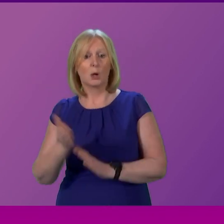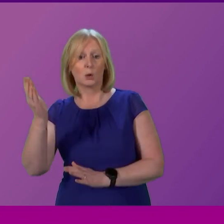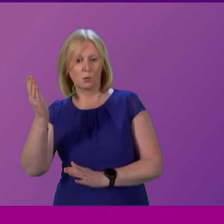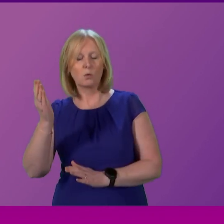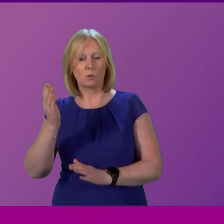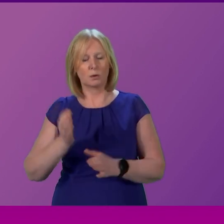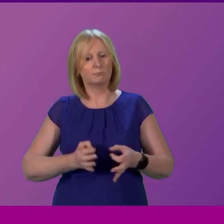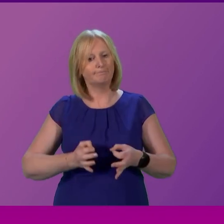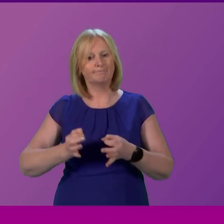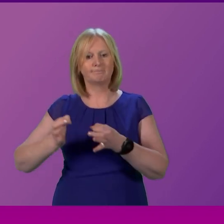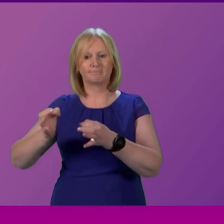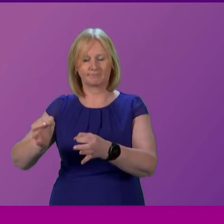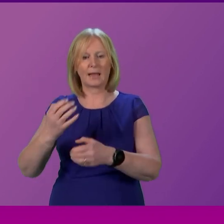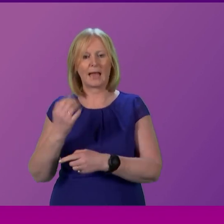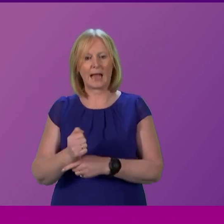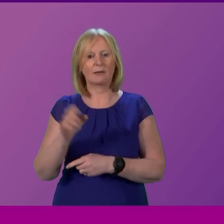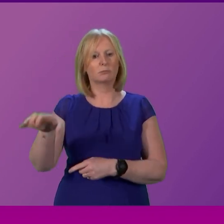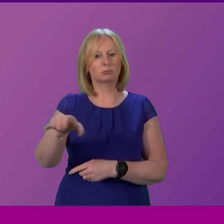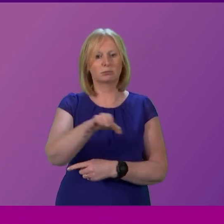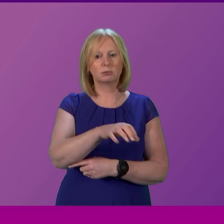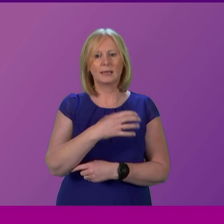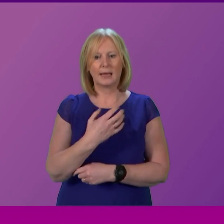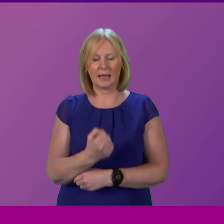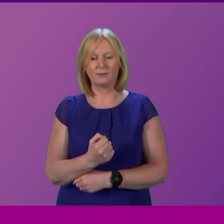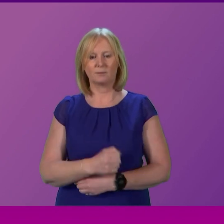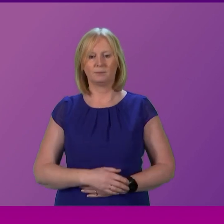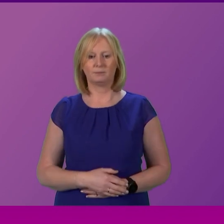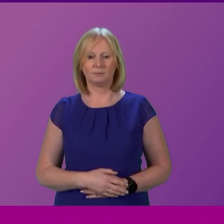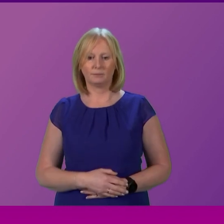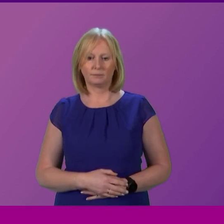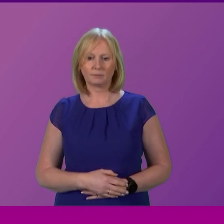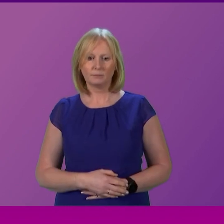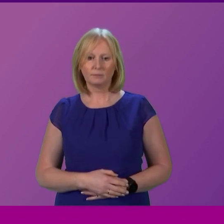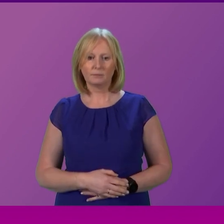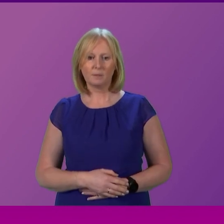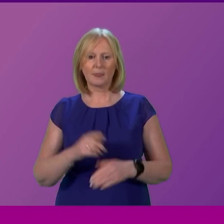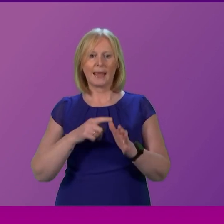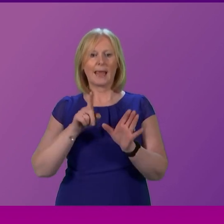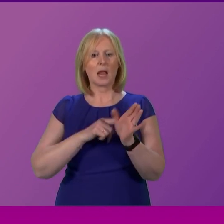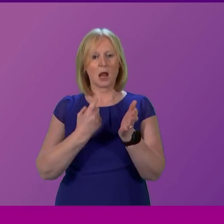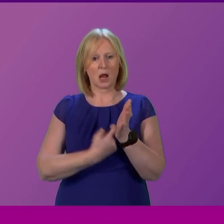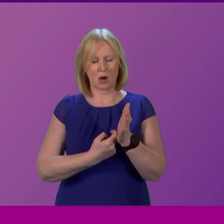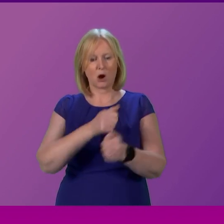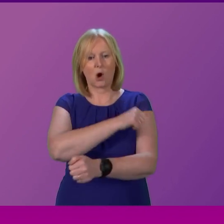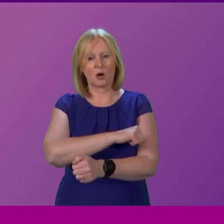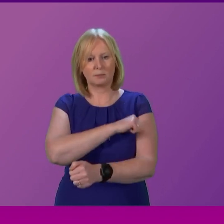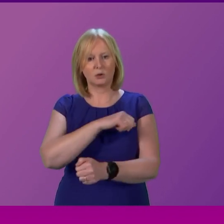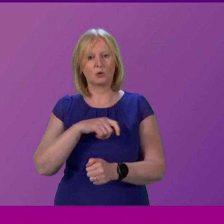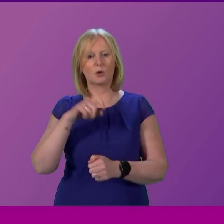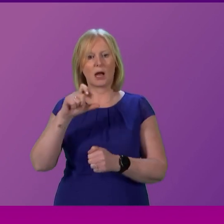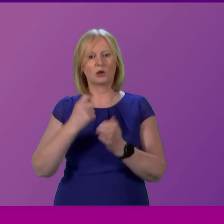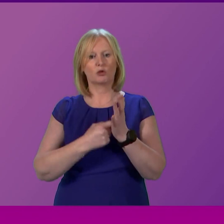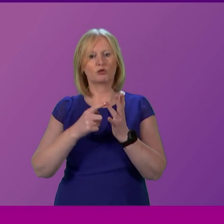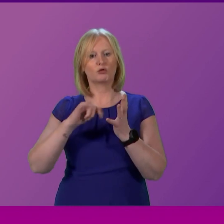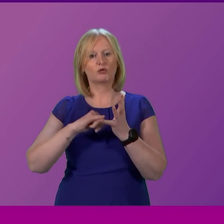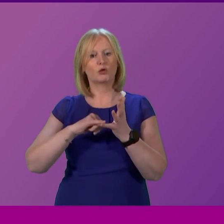long in far too many acute sites and particularly I think Sharon Dowie has an interest in air hospital and cross house hospitals and in those two